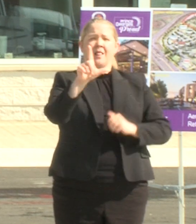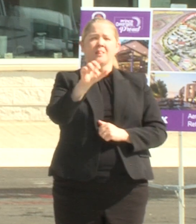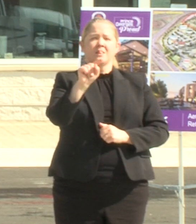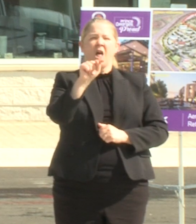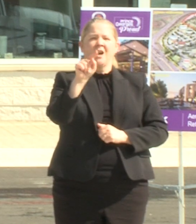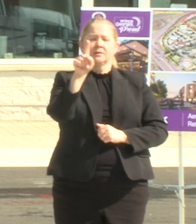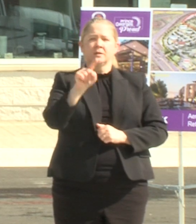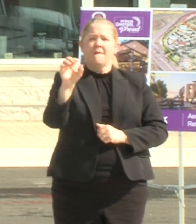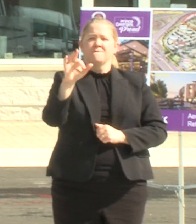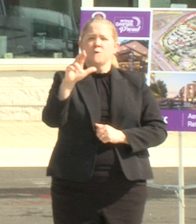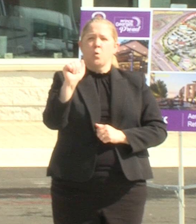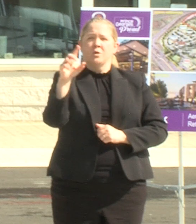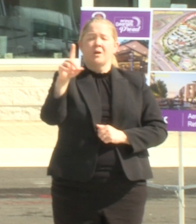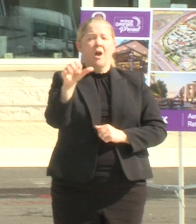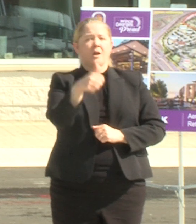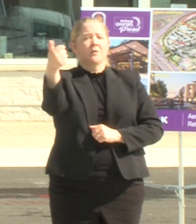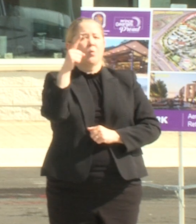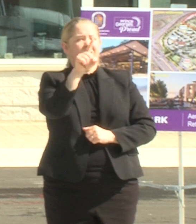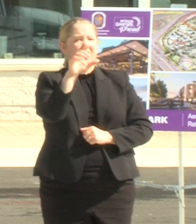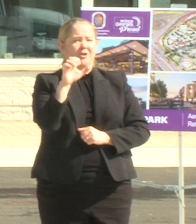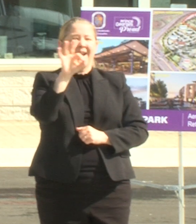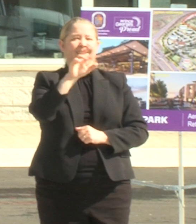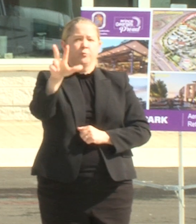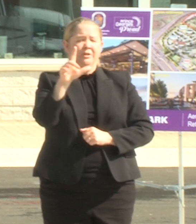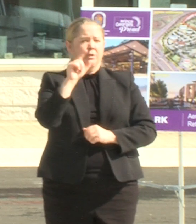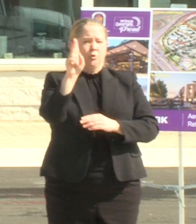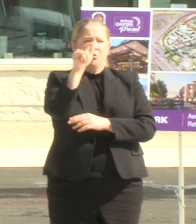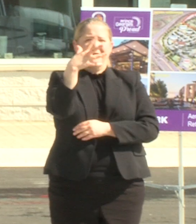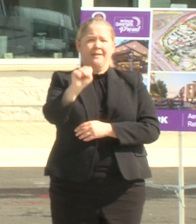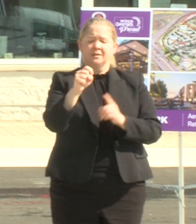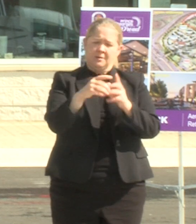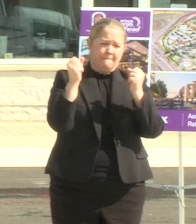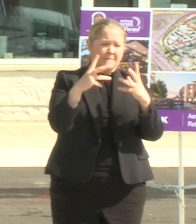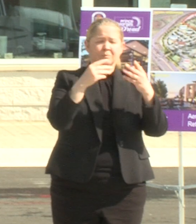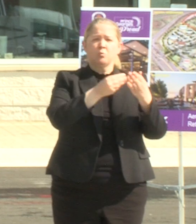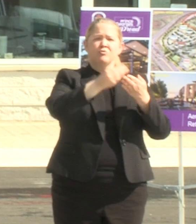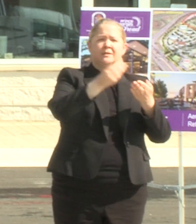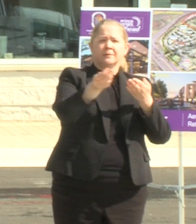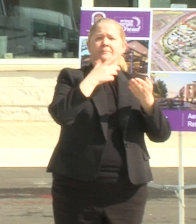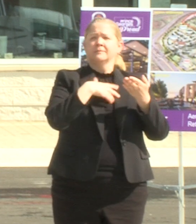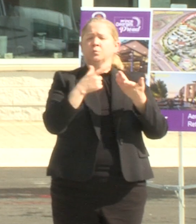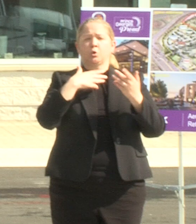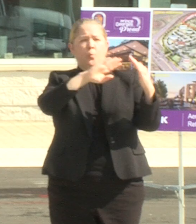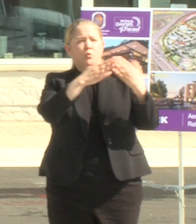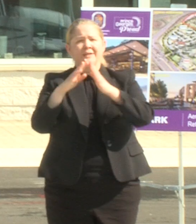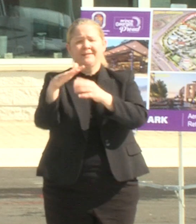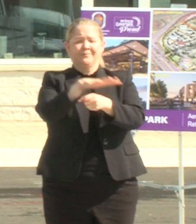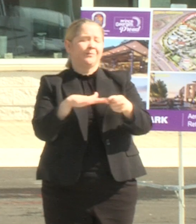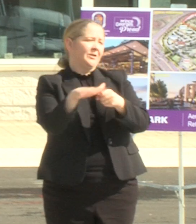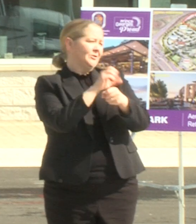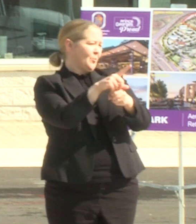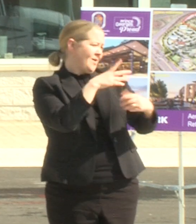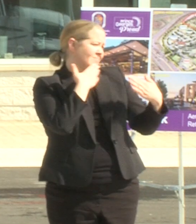193 units with tens of thousands of feet of retail and community space and park place at addison thank you